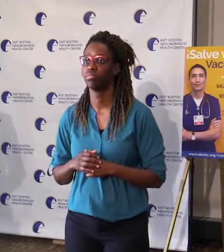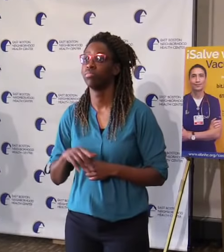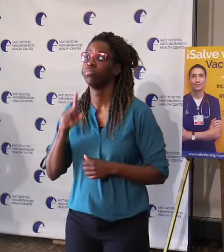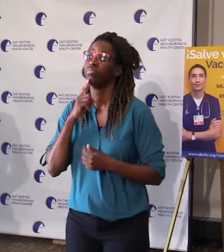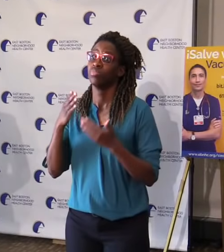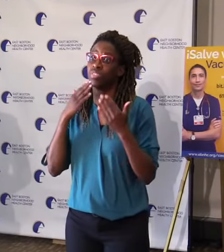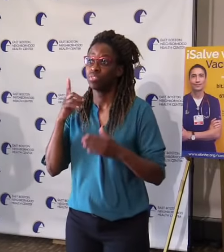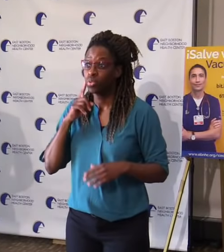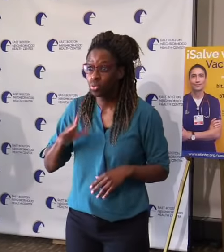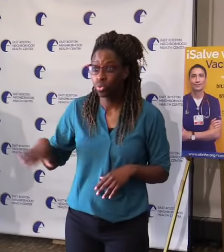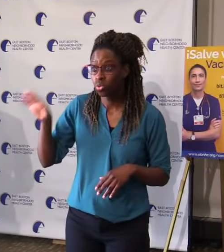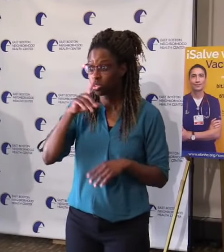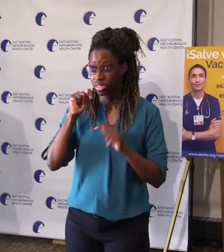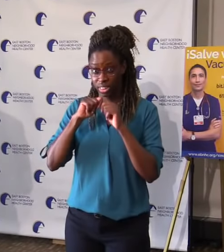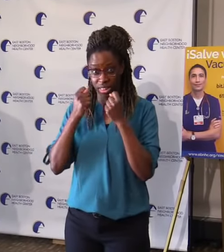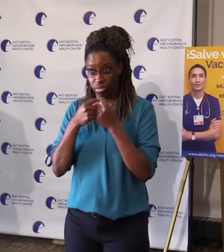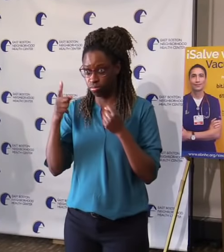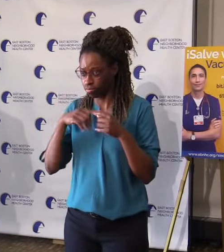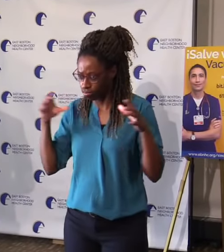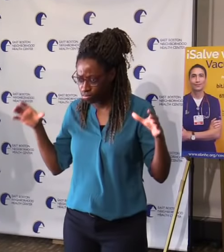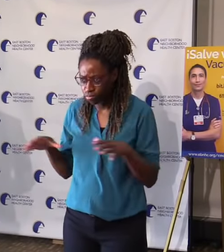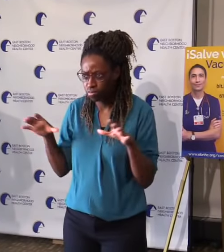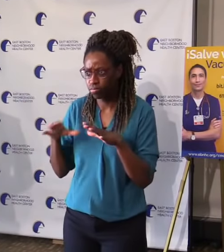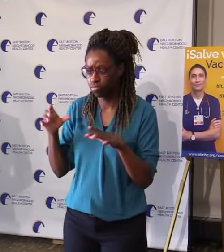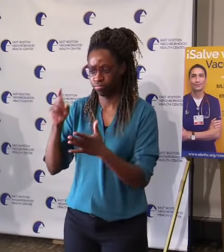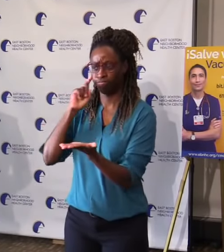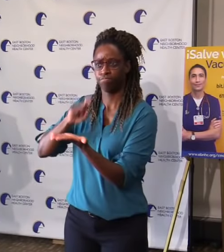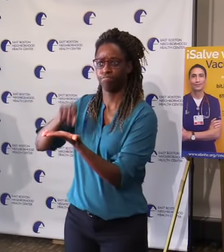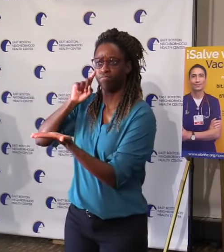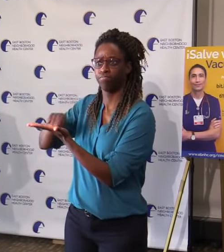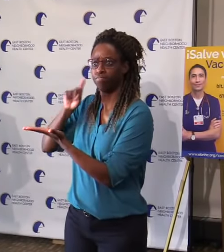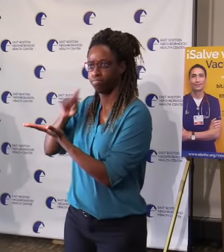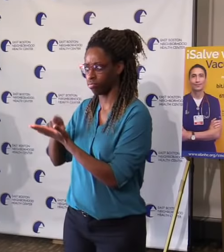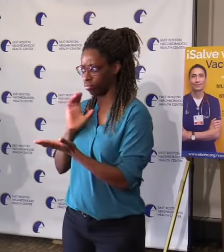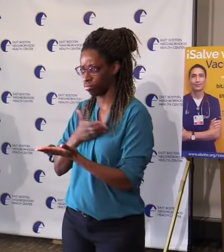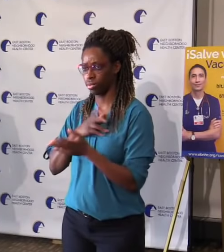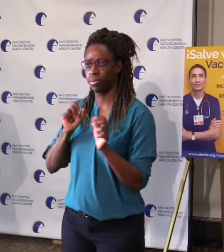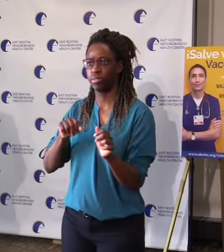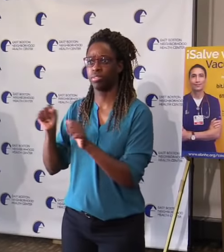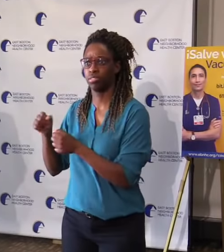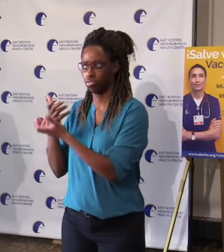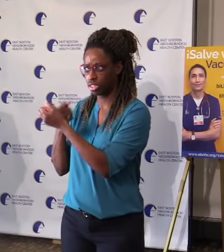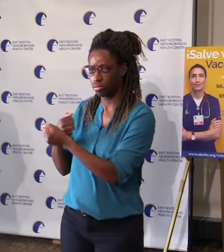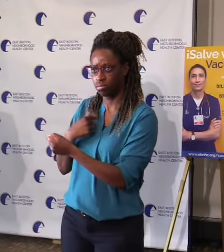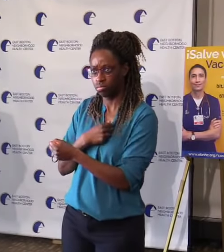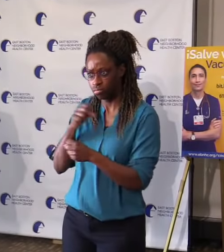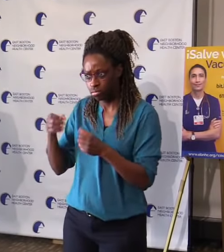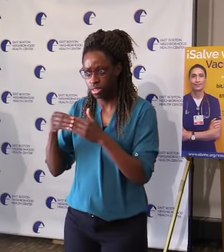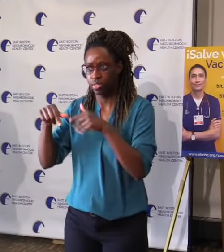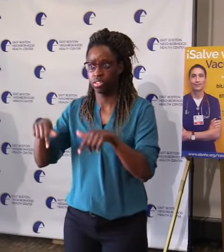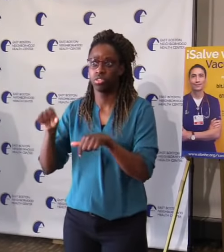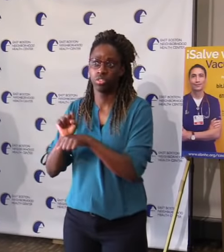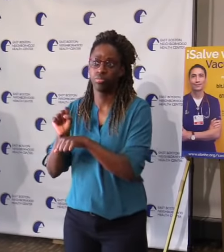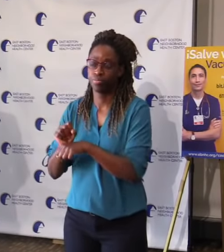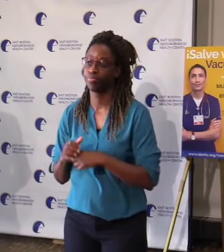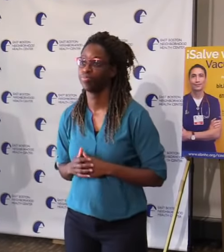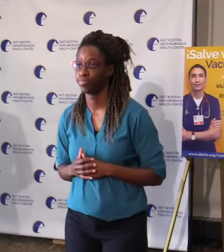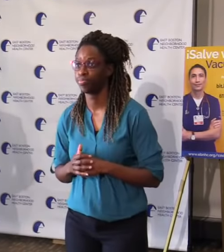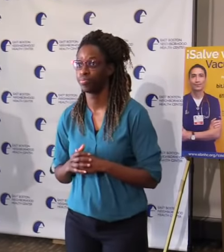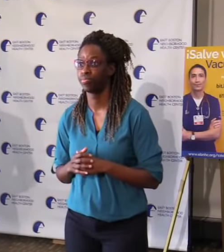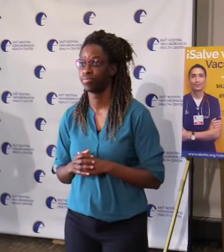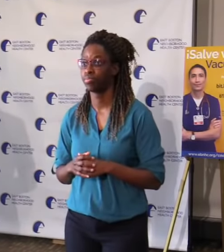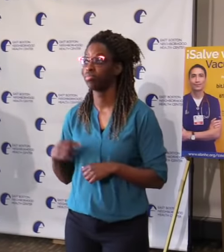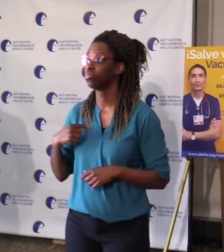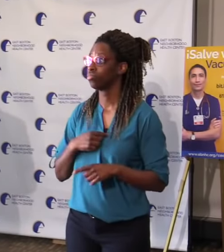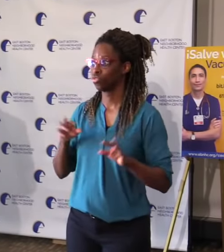and appreciating that we are well-positioned to do this work. We're ready, and as our friend,